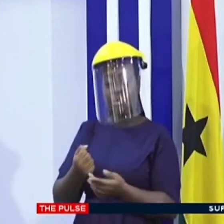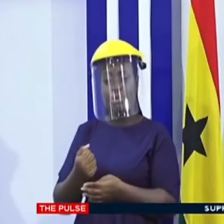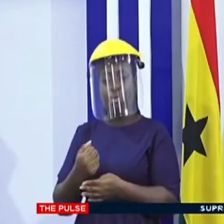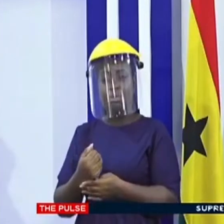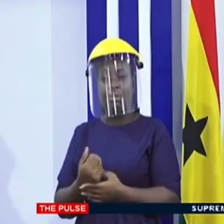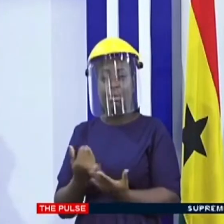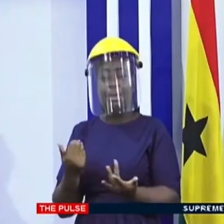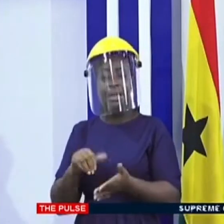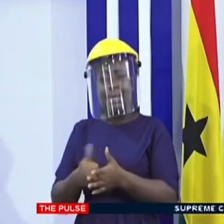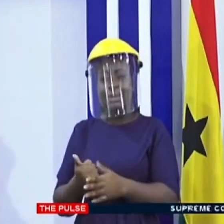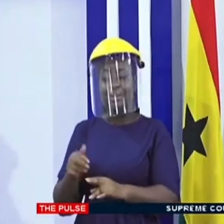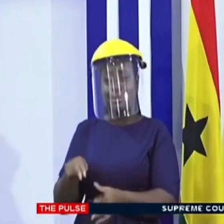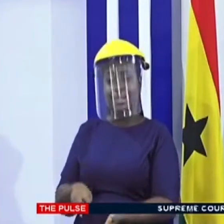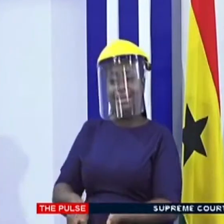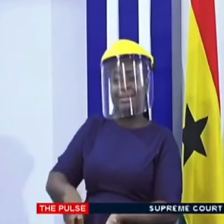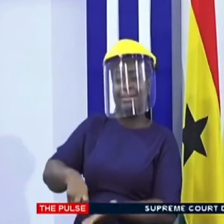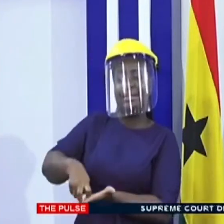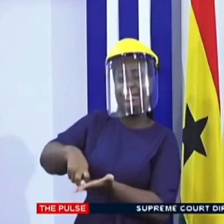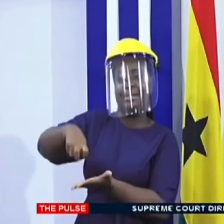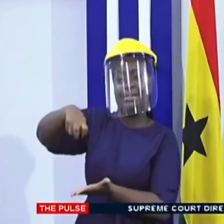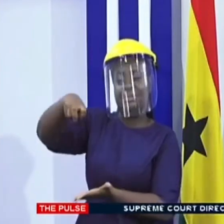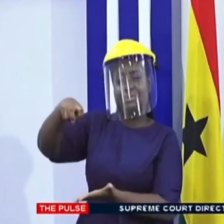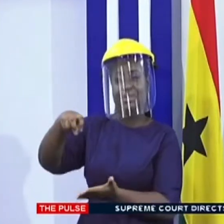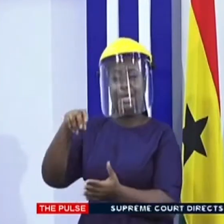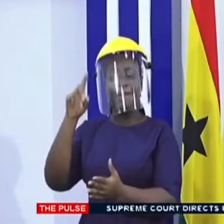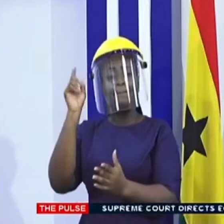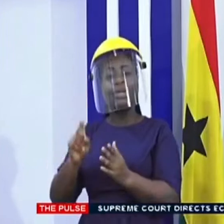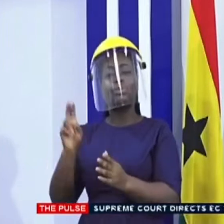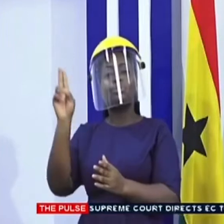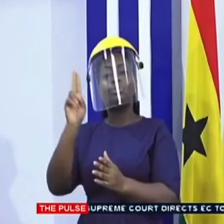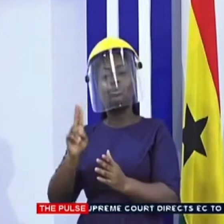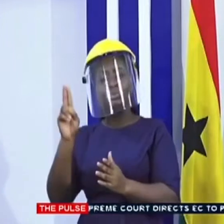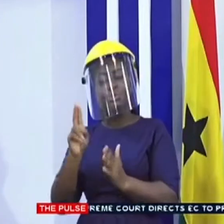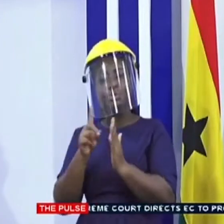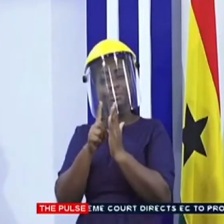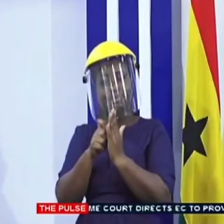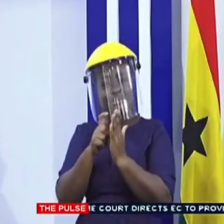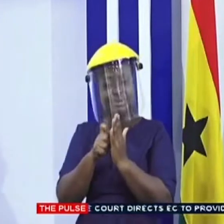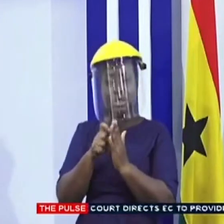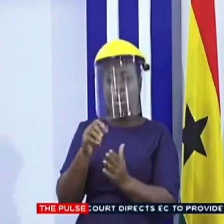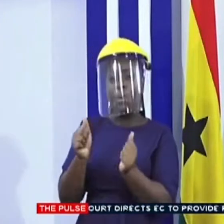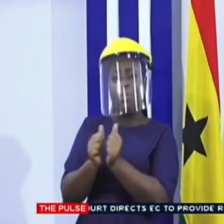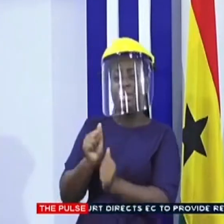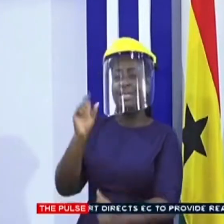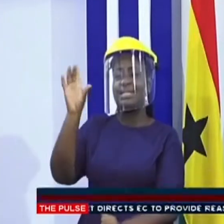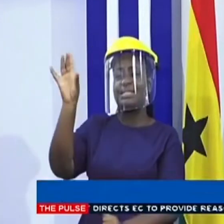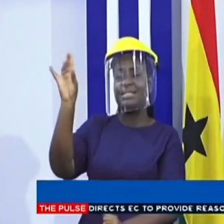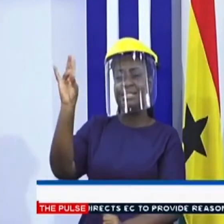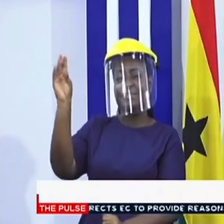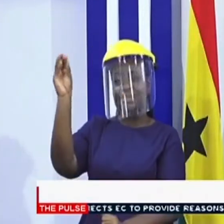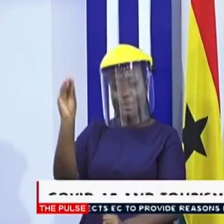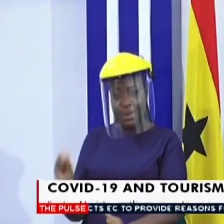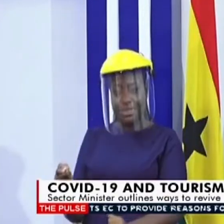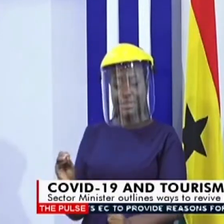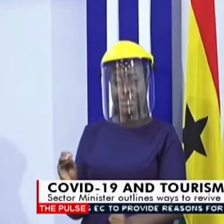on elevators, etc., alcohol-based sanitizers with 70% and above alcohol